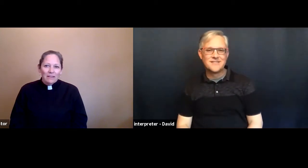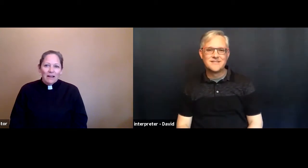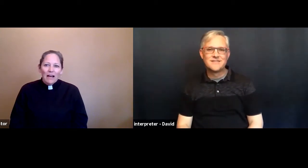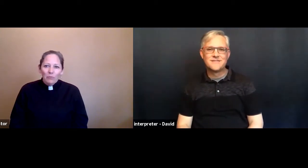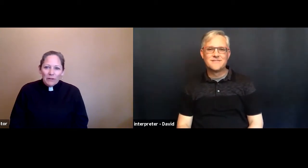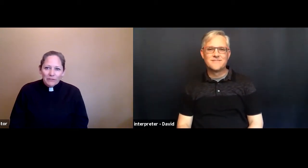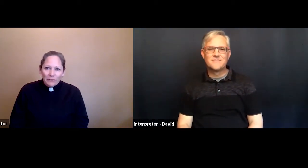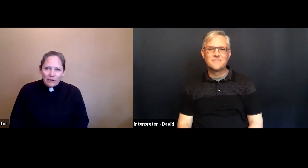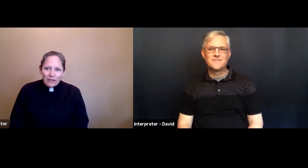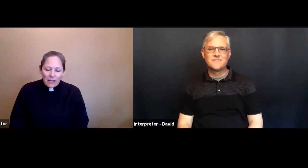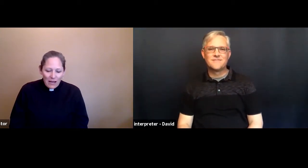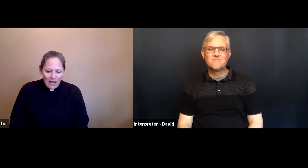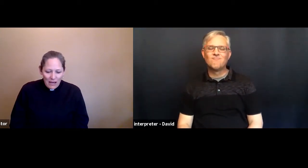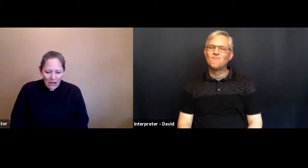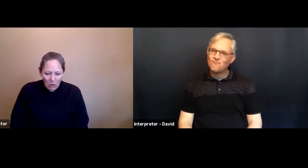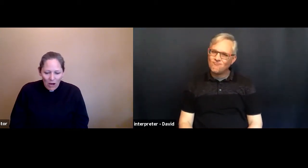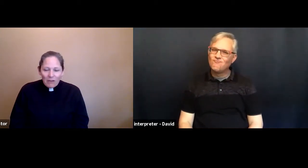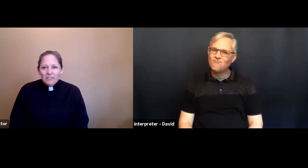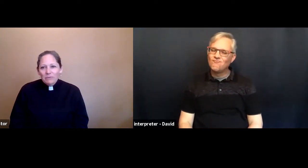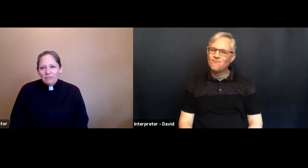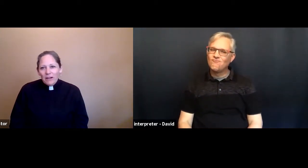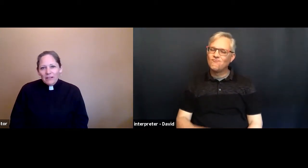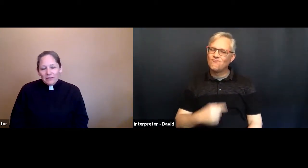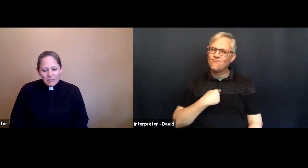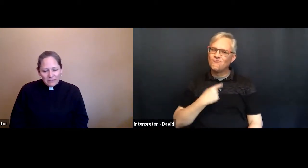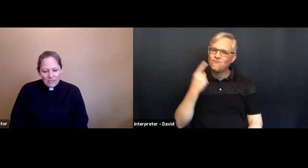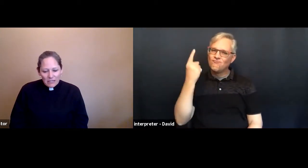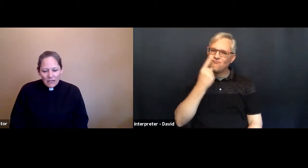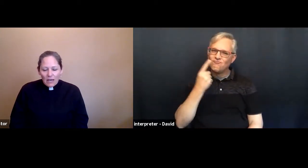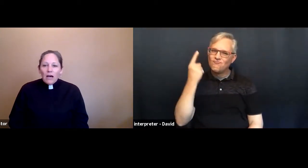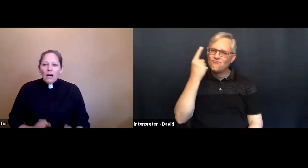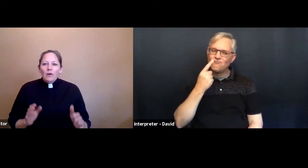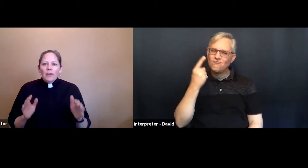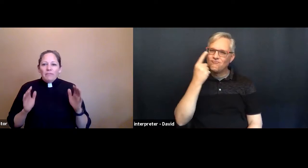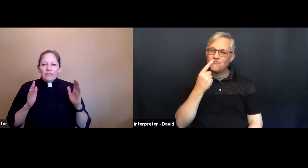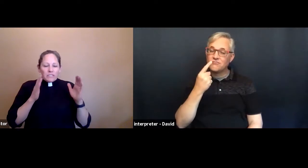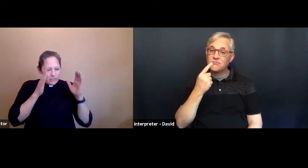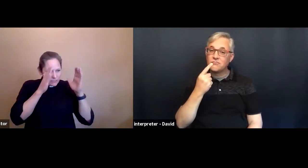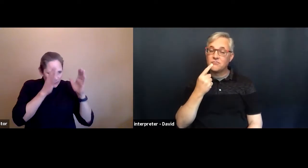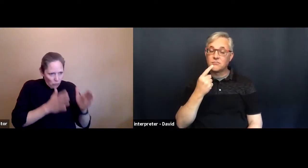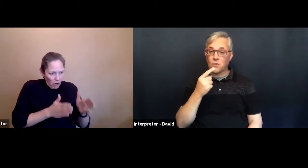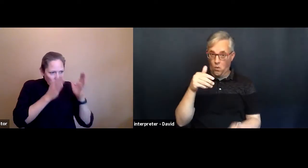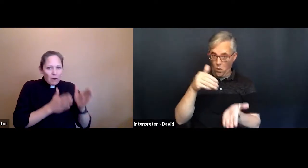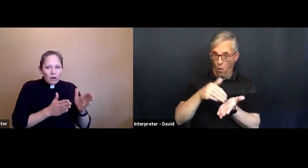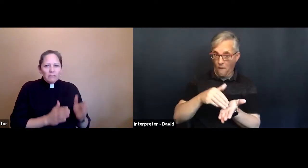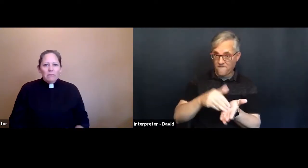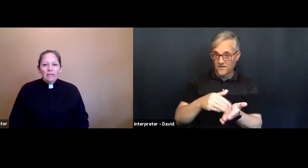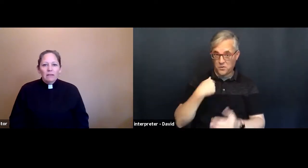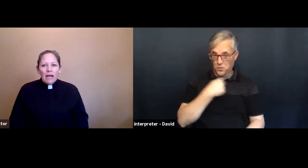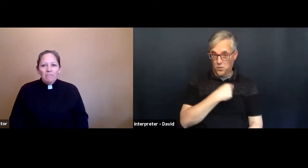I wonder how often we find ourselves thinking, okay, if I could just get this, like, one part of my life